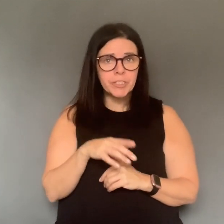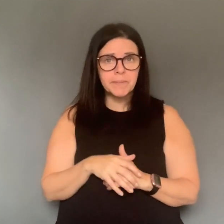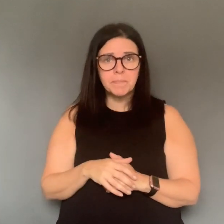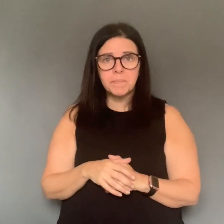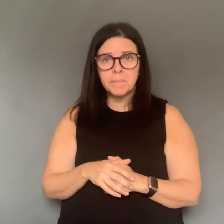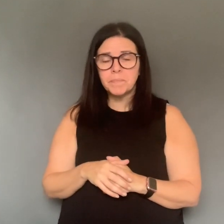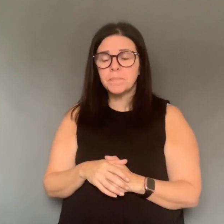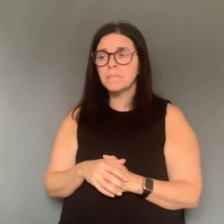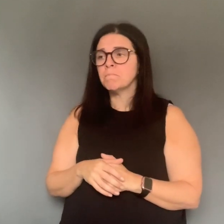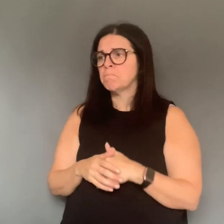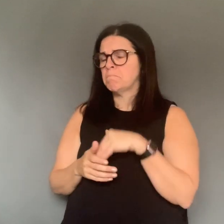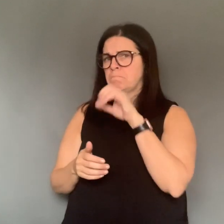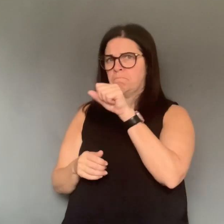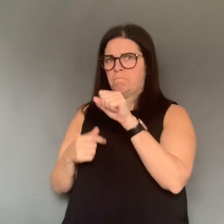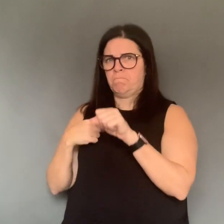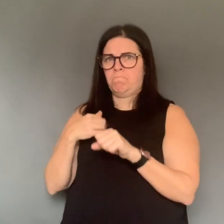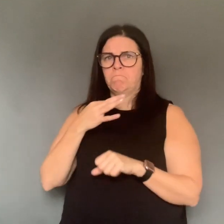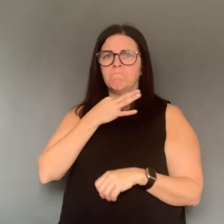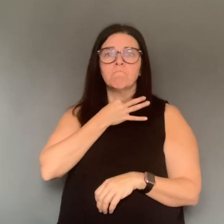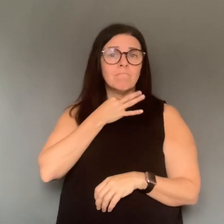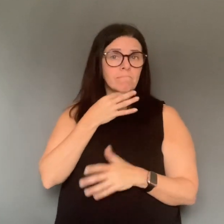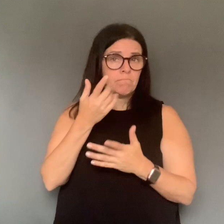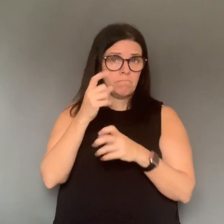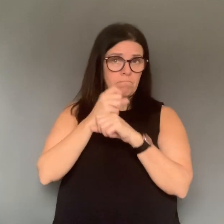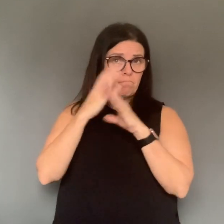on what existing labs we have.